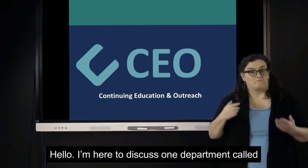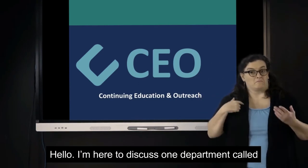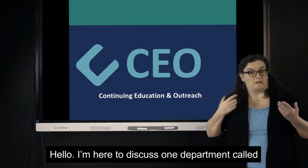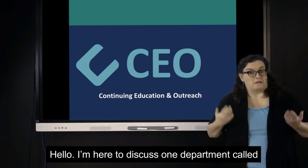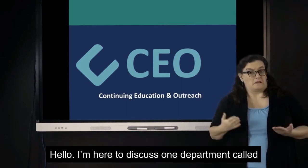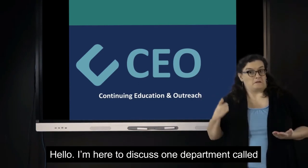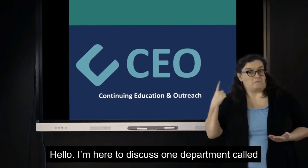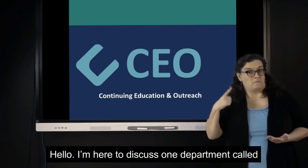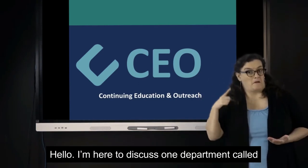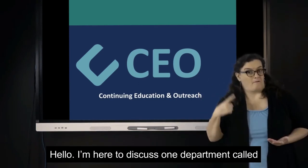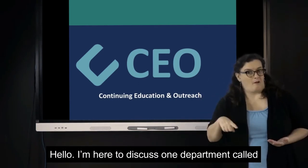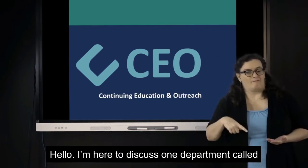Hello.